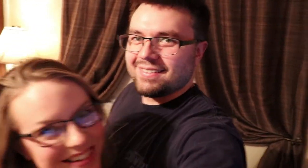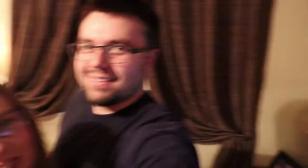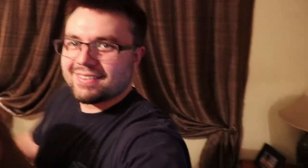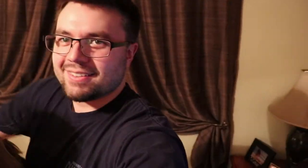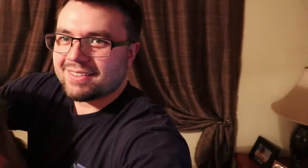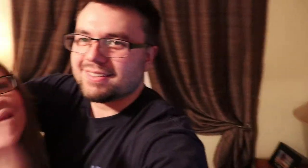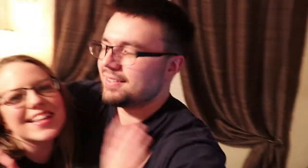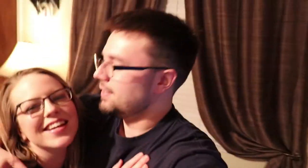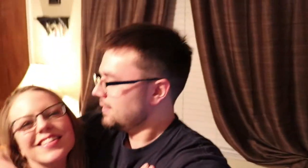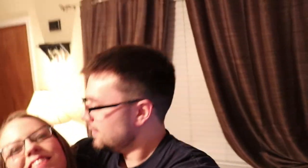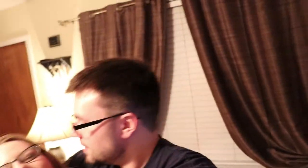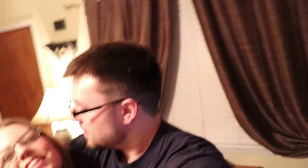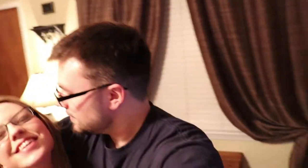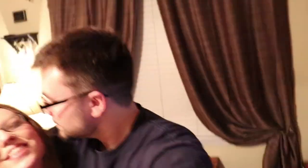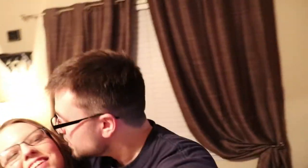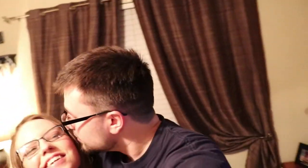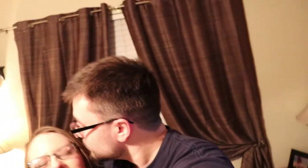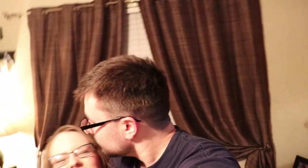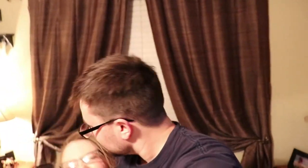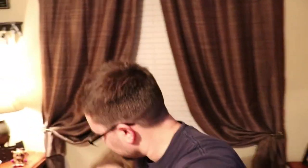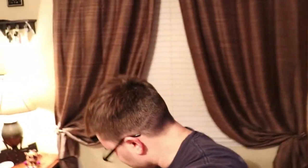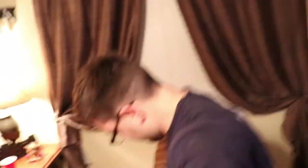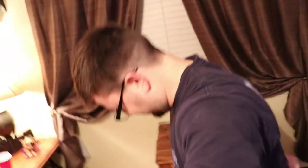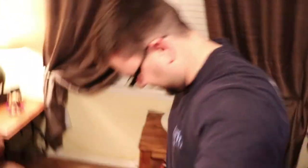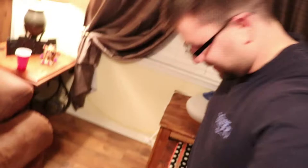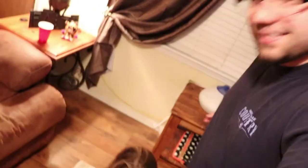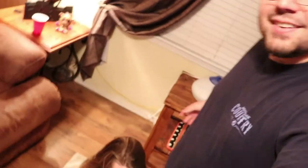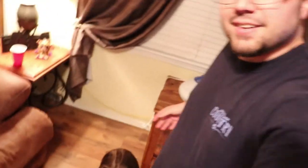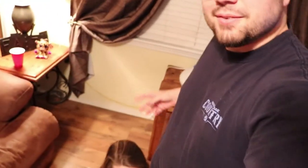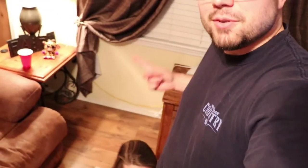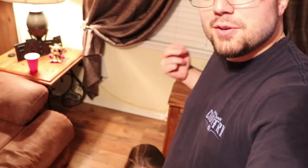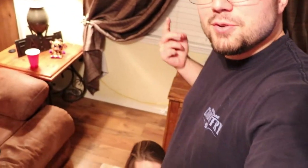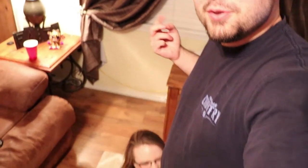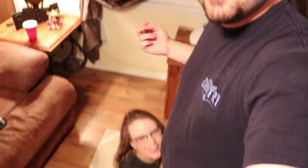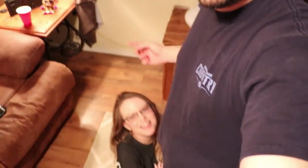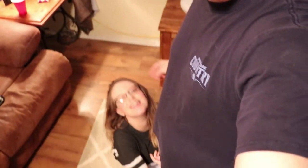I can't do it. What are you doing?